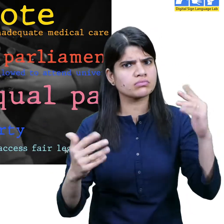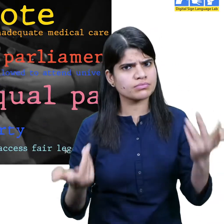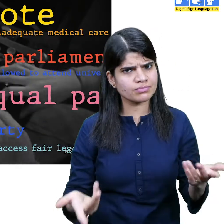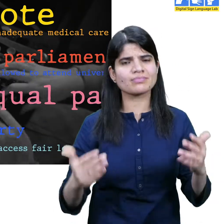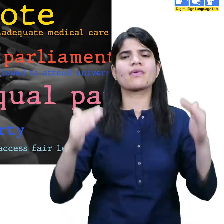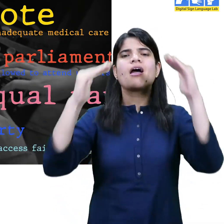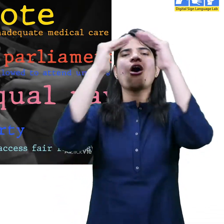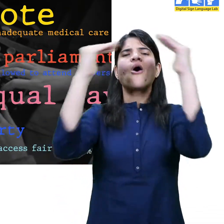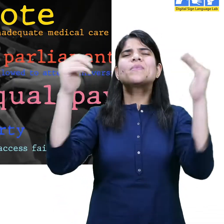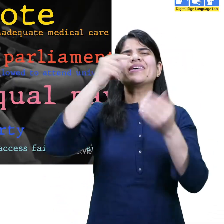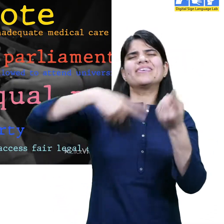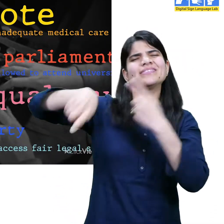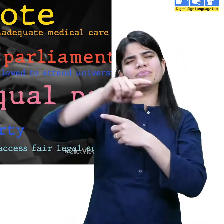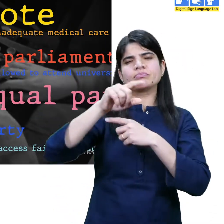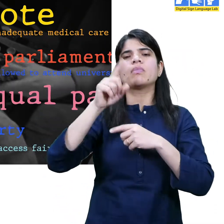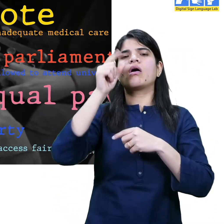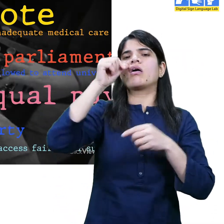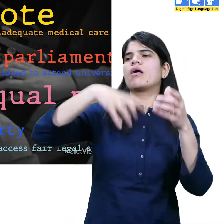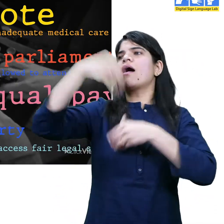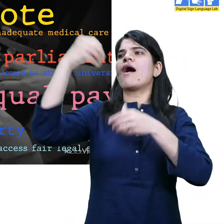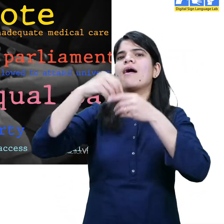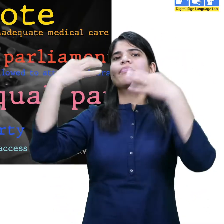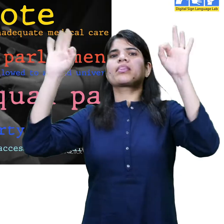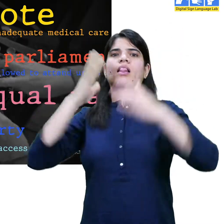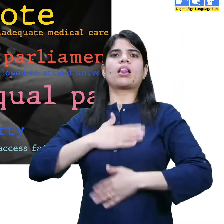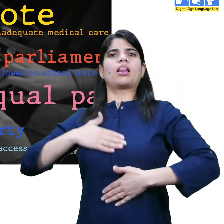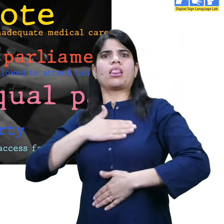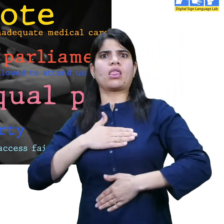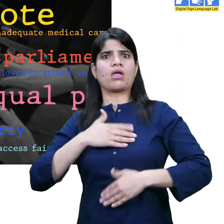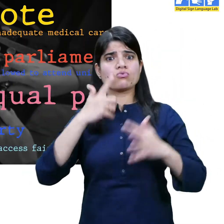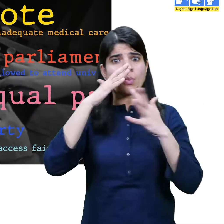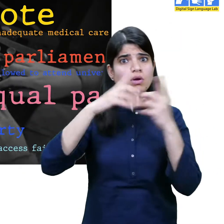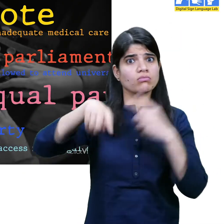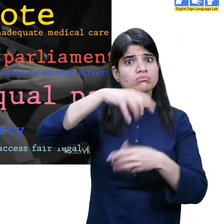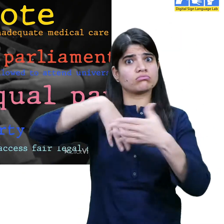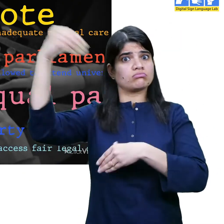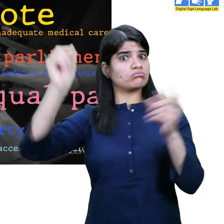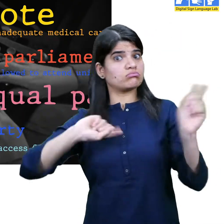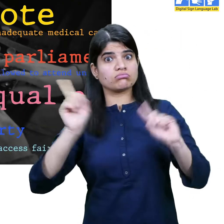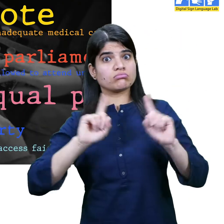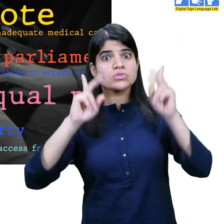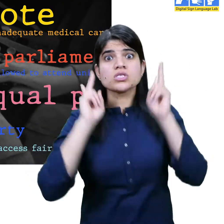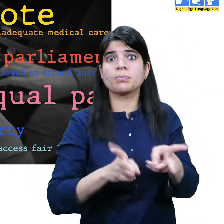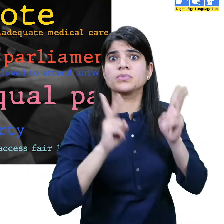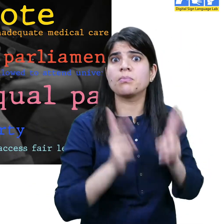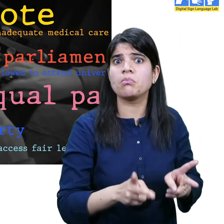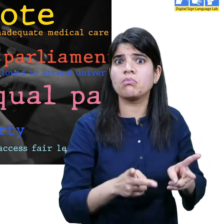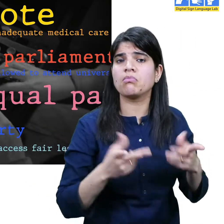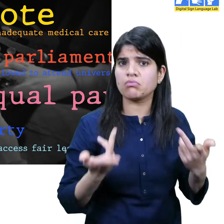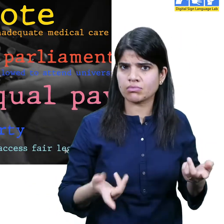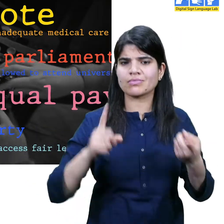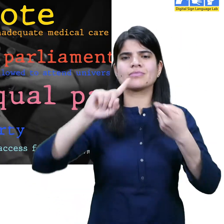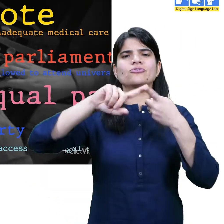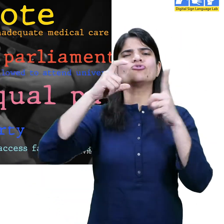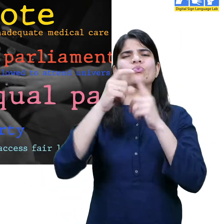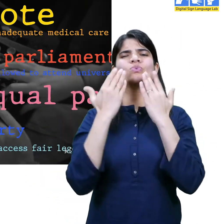They couldn't visit the same public areas as men. They could not get a proper